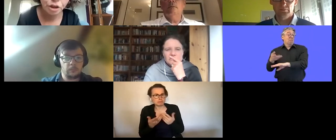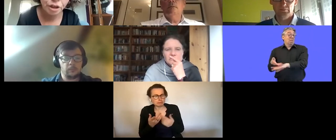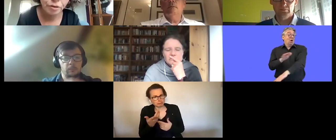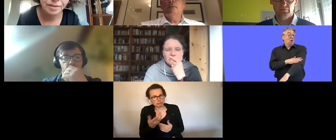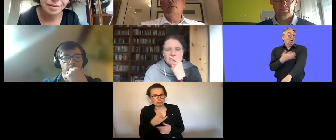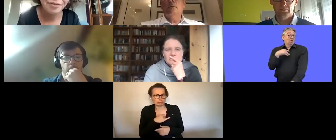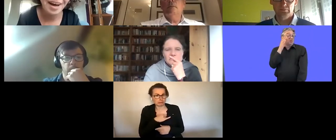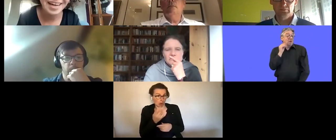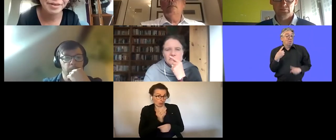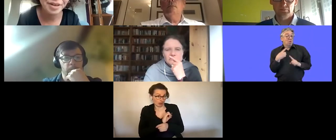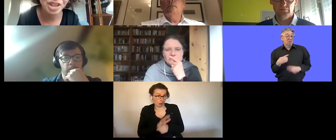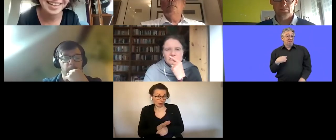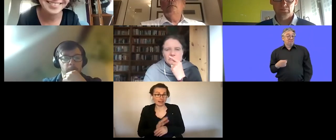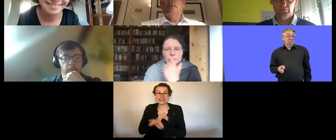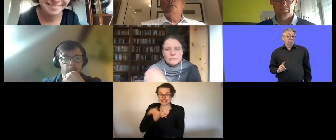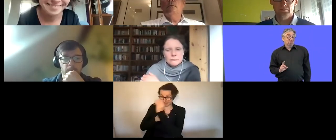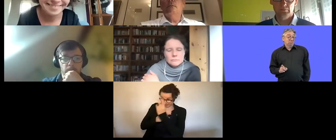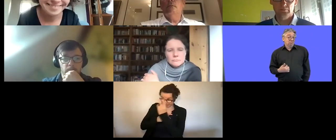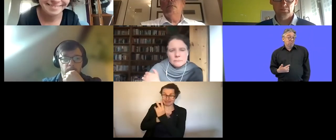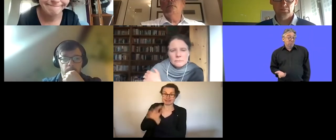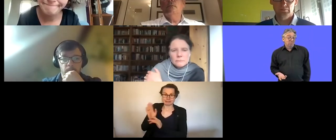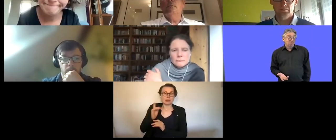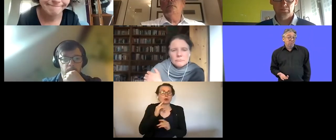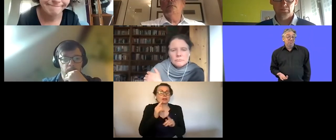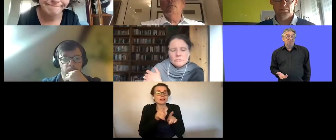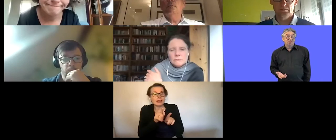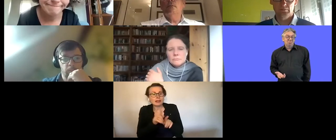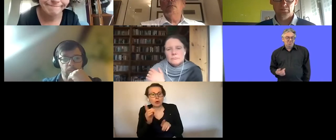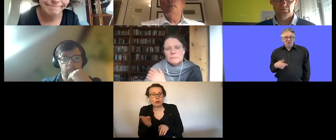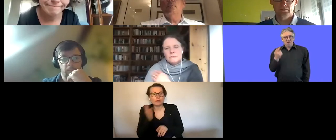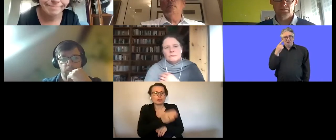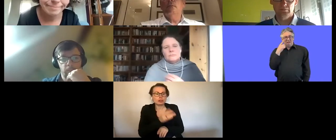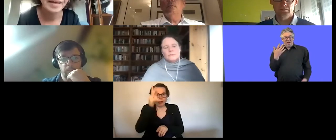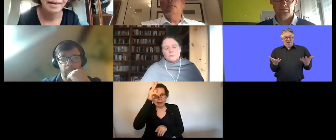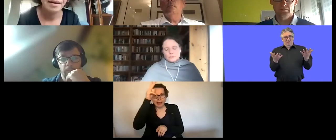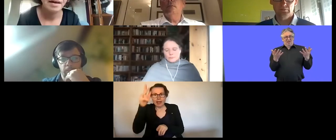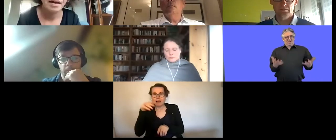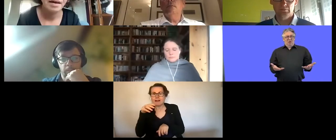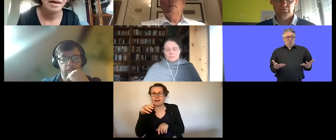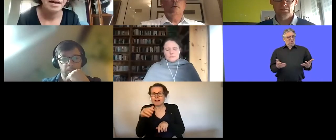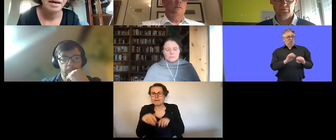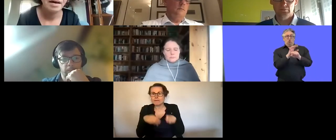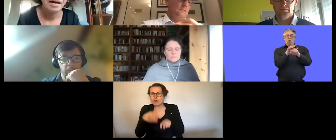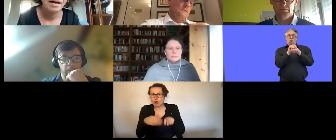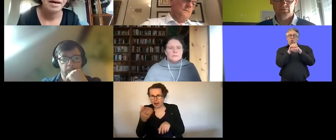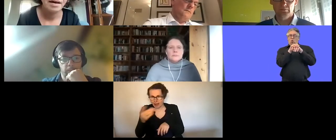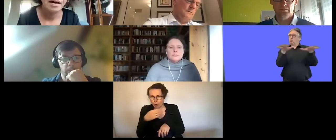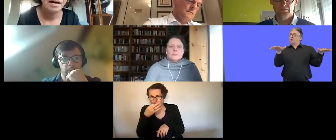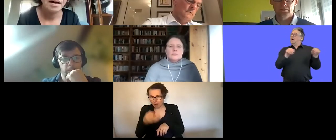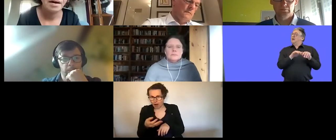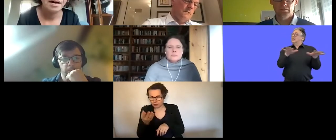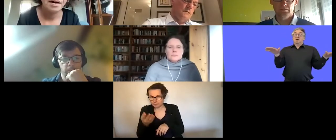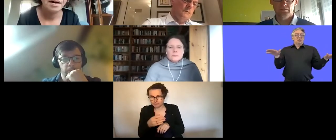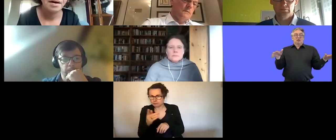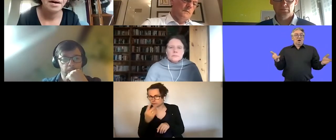and i think that uh corona has uh created uh um additional